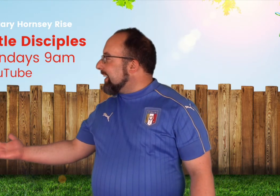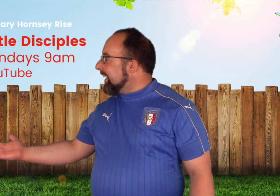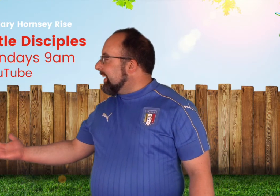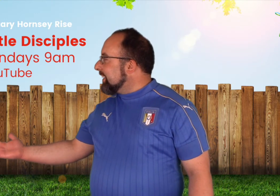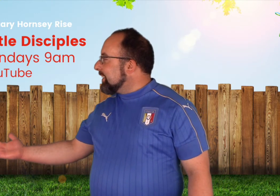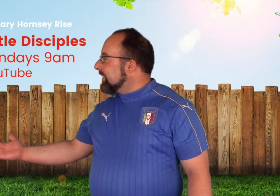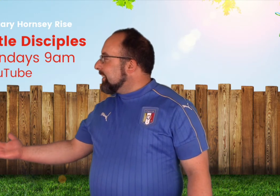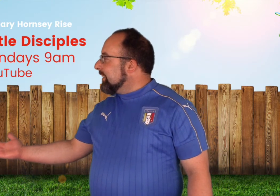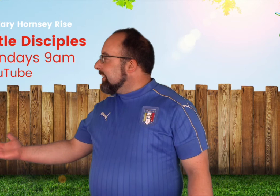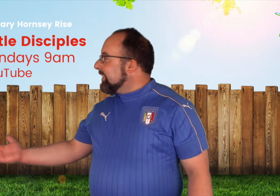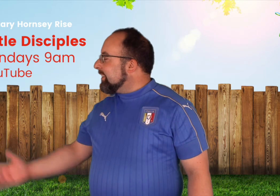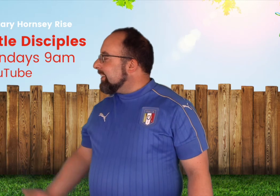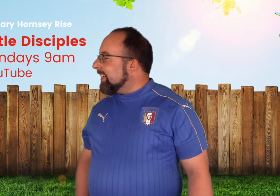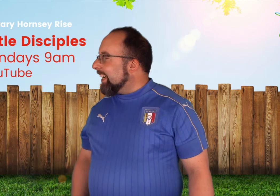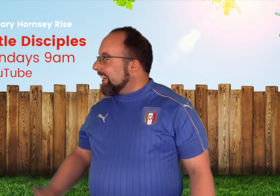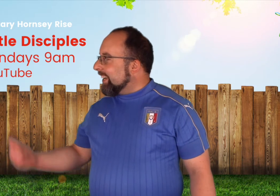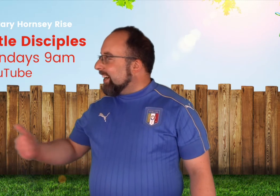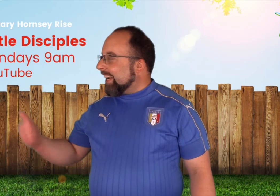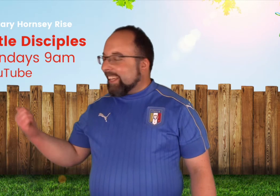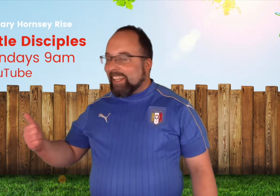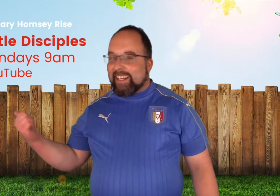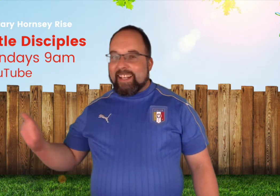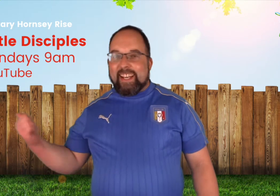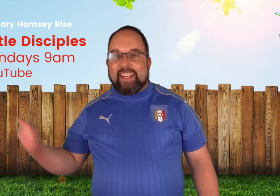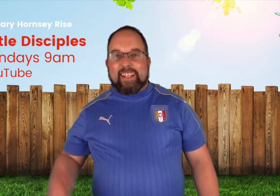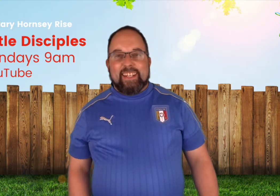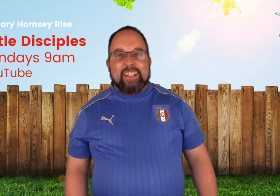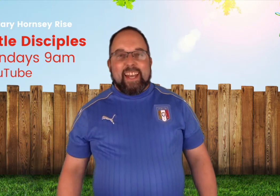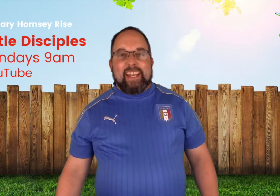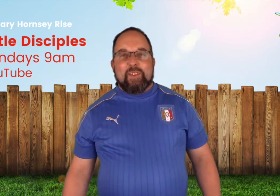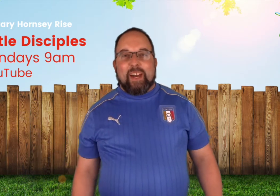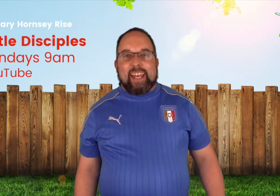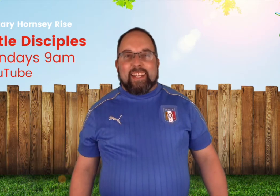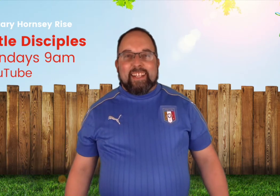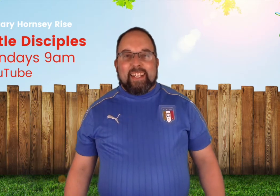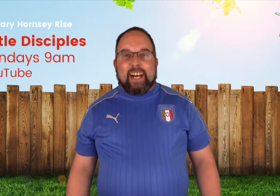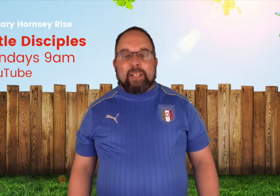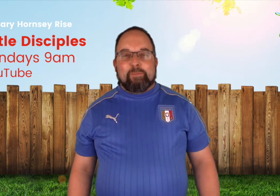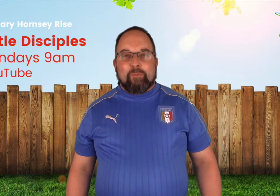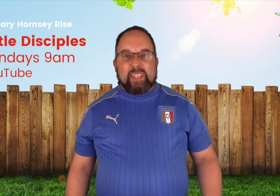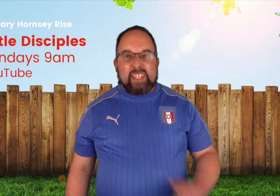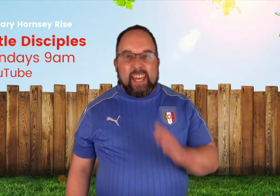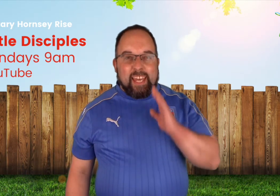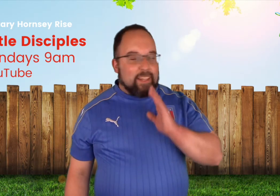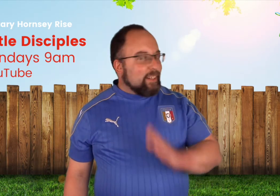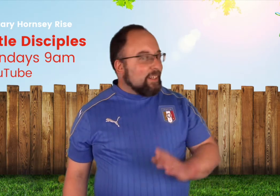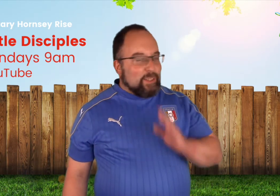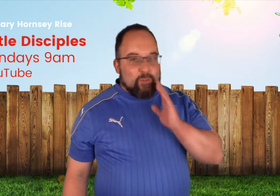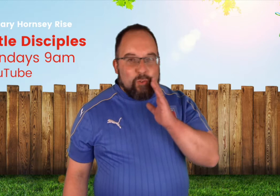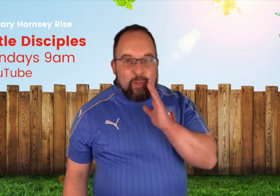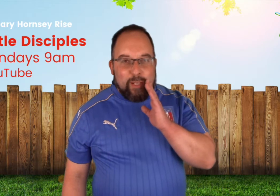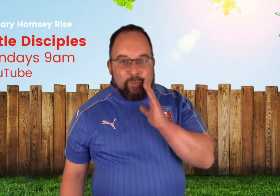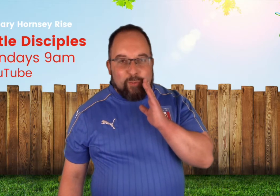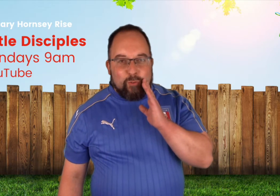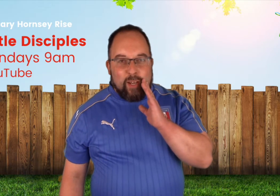i yeah anyway um yeah three weeks with trevor